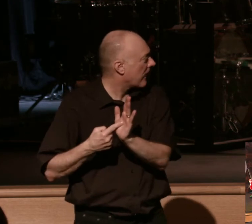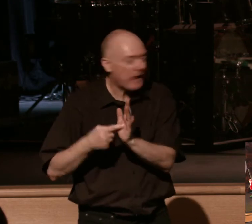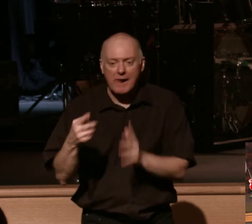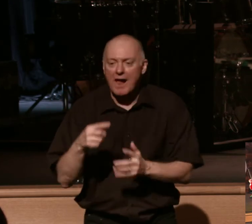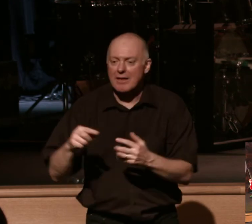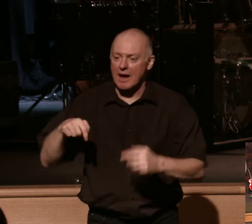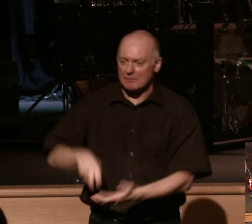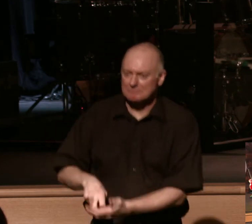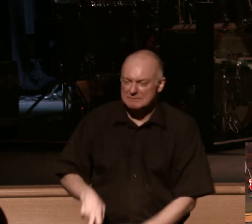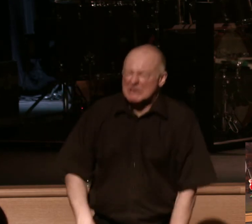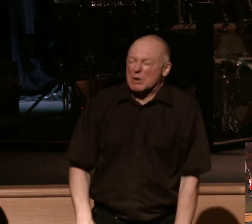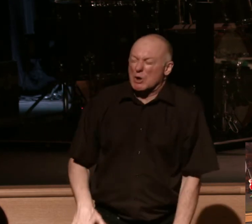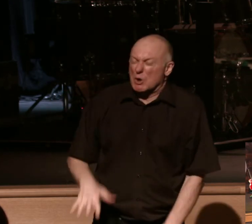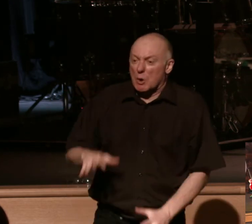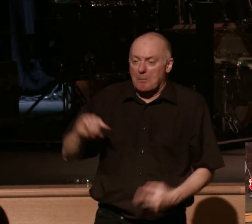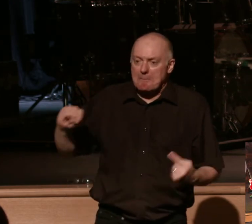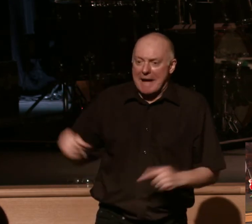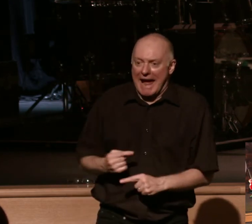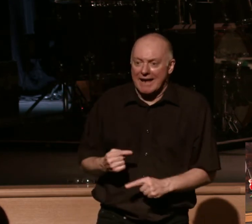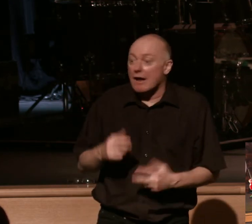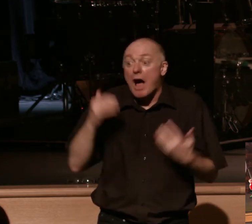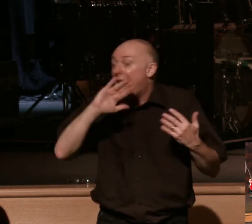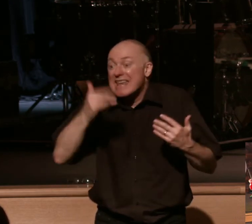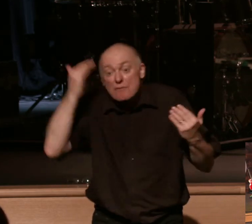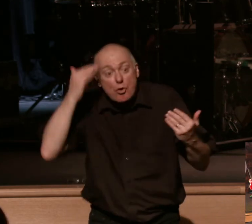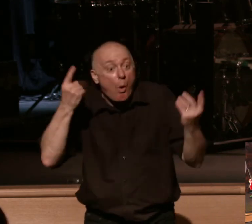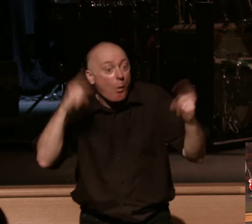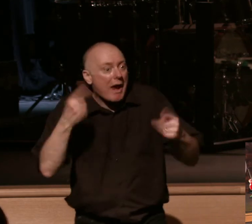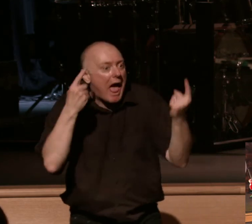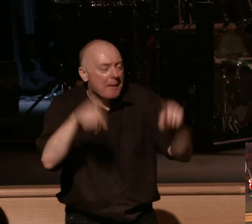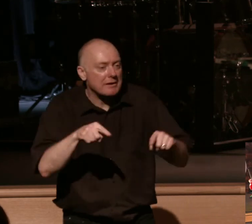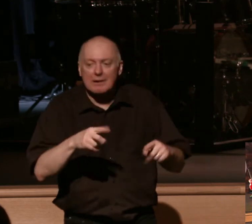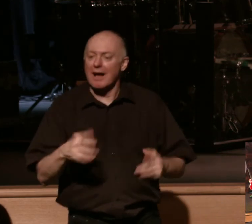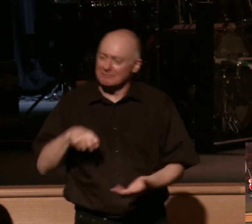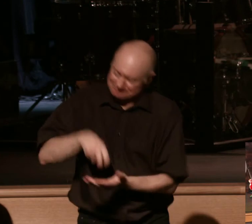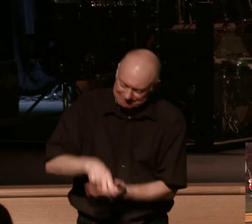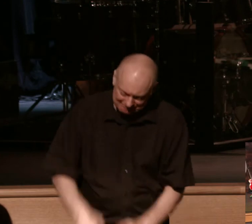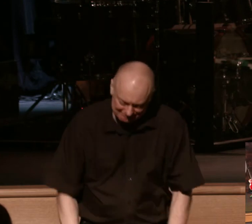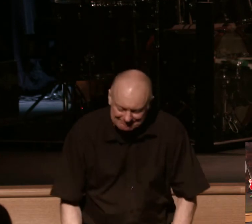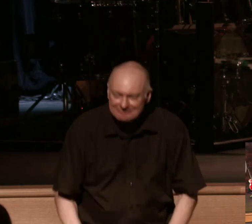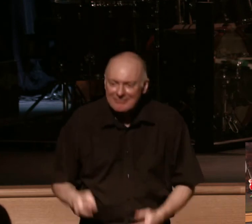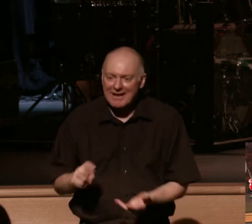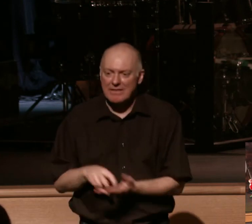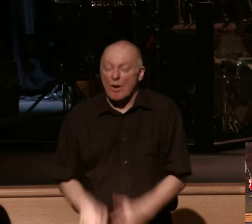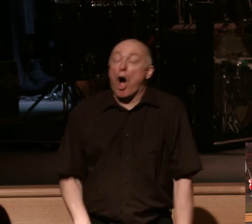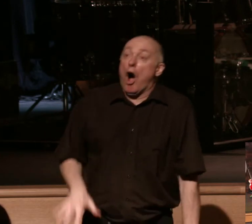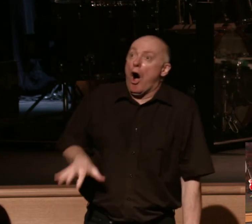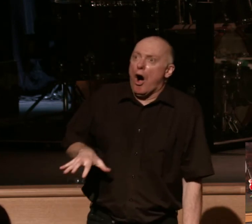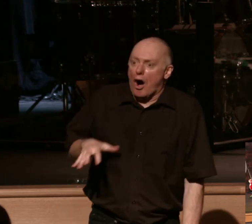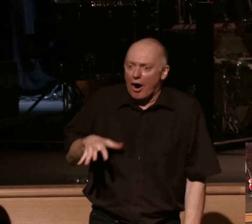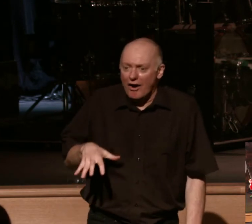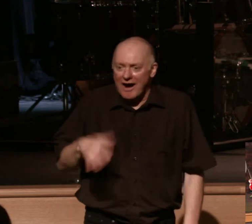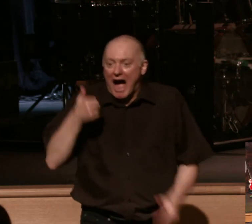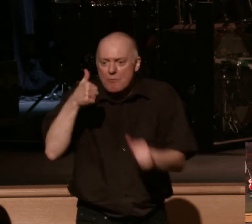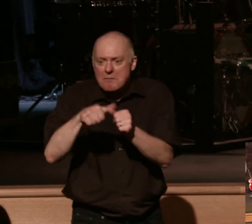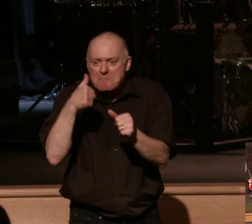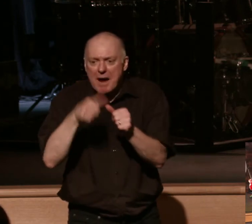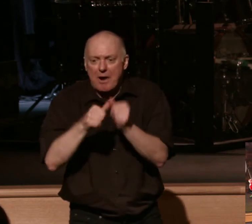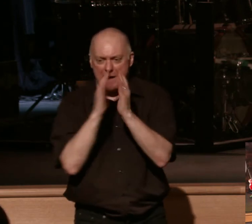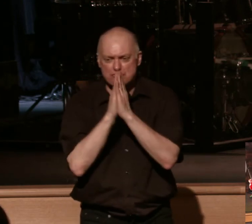of pain and you can't really anticipate when it's going to happen but it just kind of happens and it's so painful it kind of buckles you right then and there so I remember kind of praying and the room